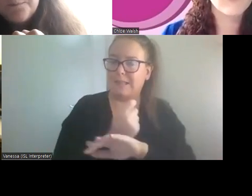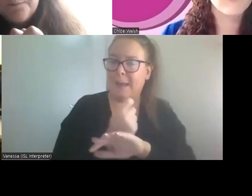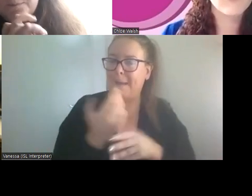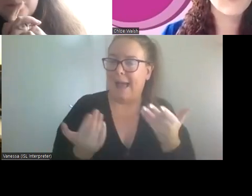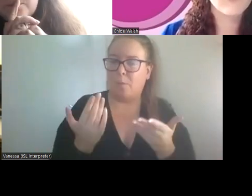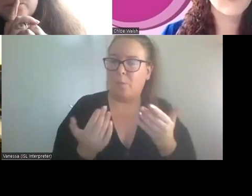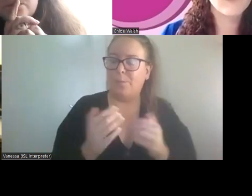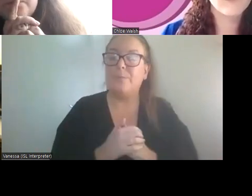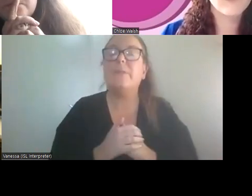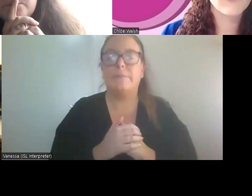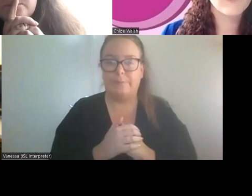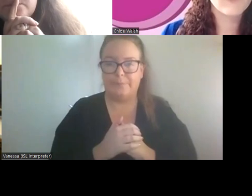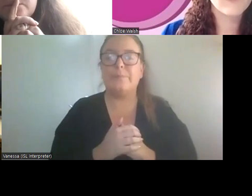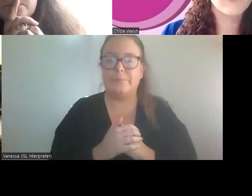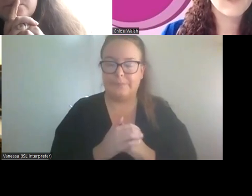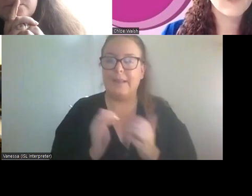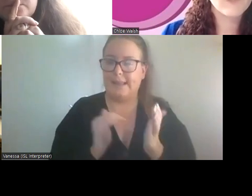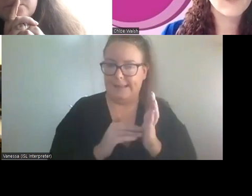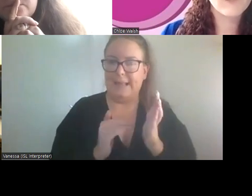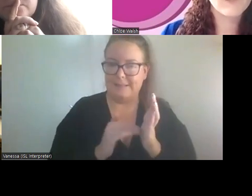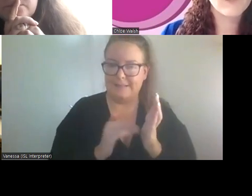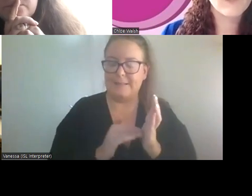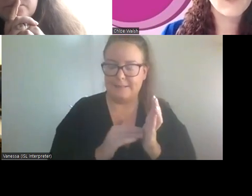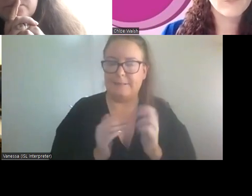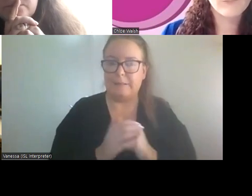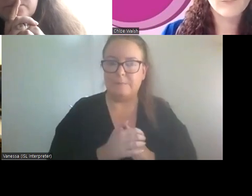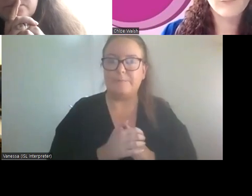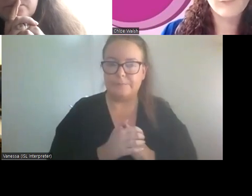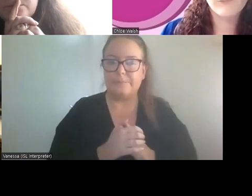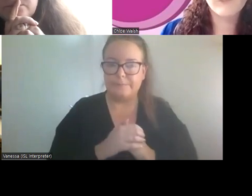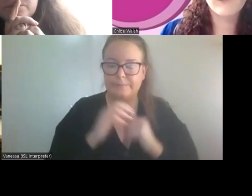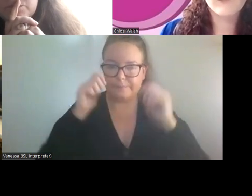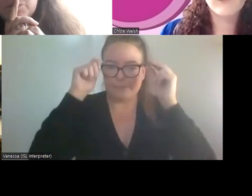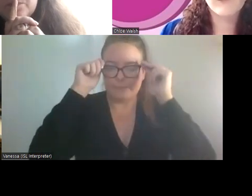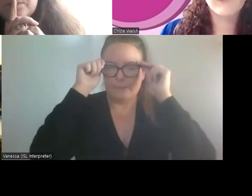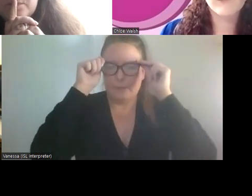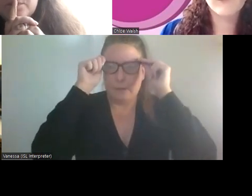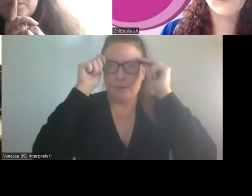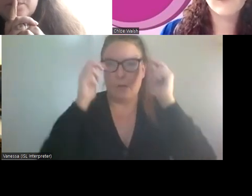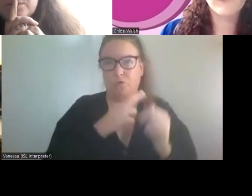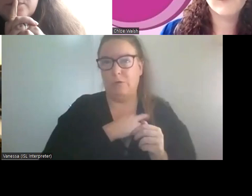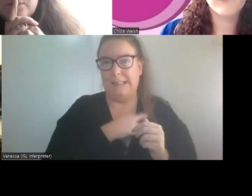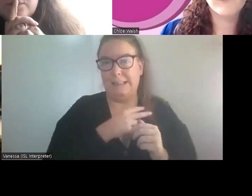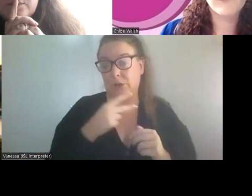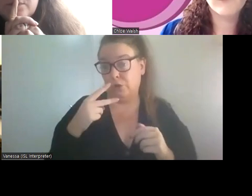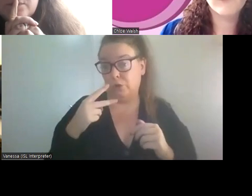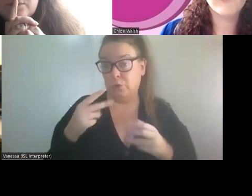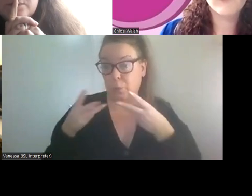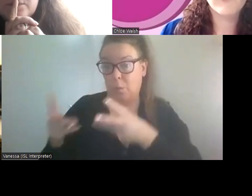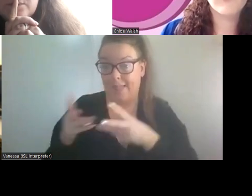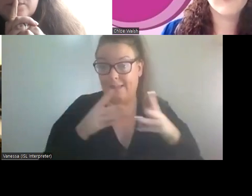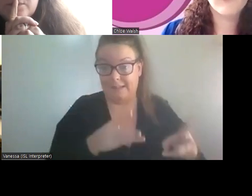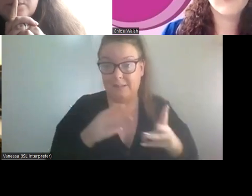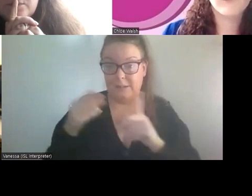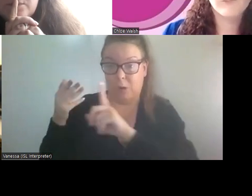Yes, it does. And I suppose there's two ways of approaching this.